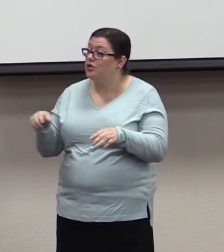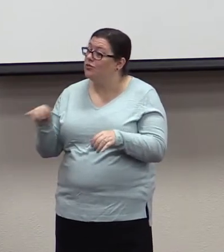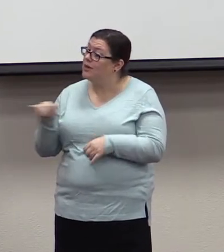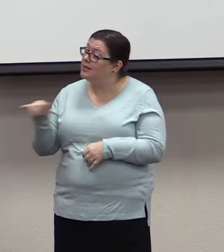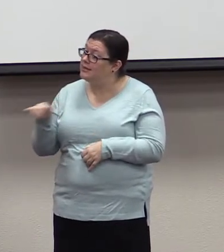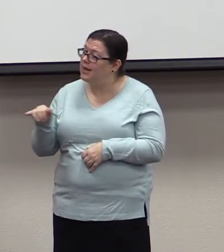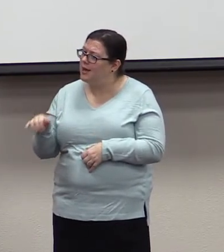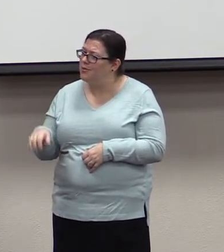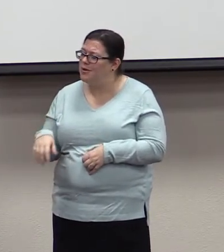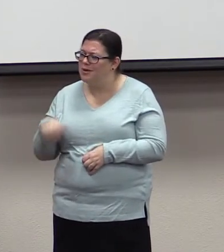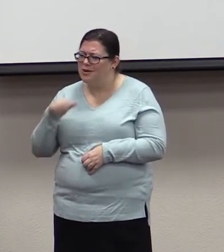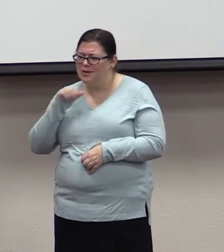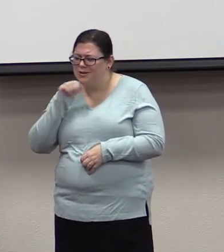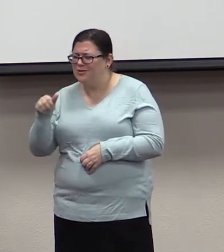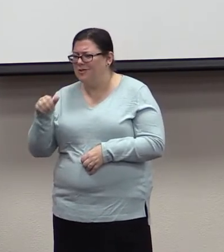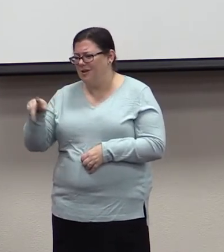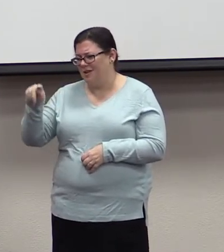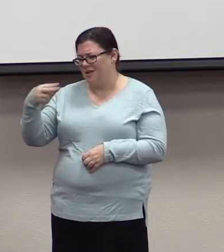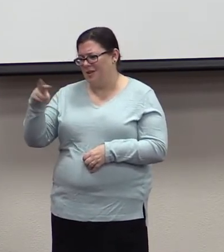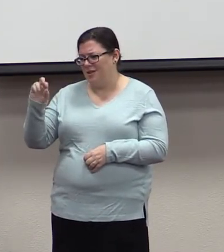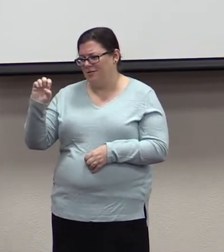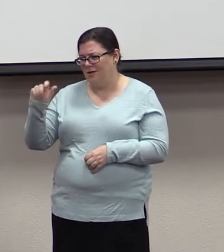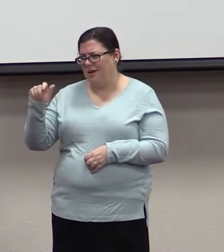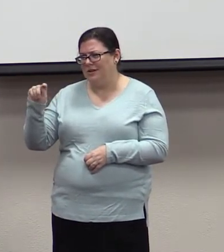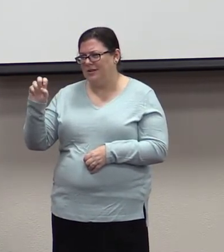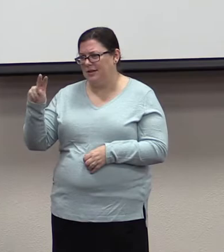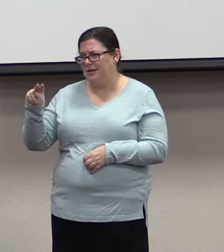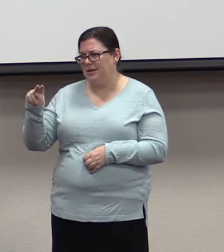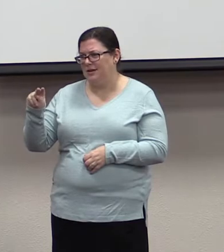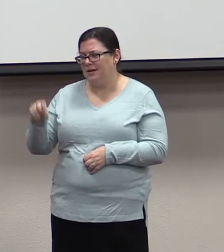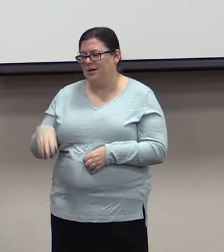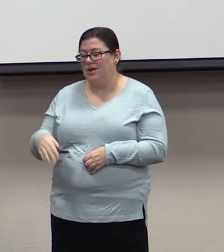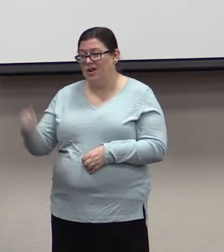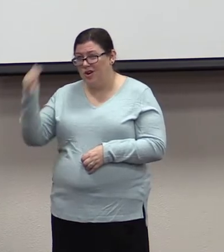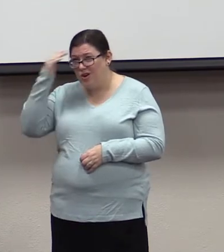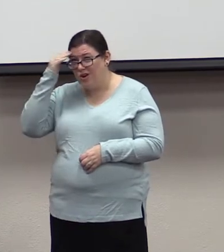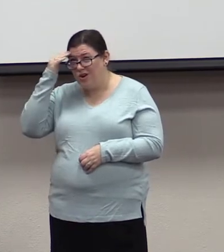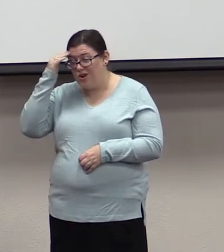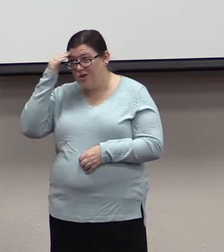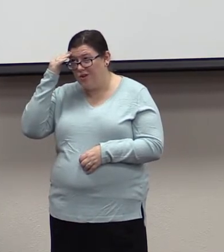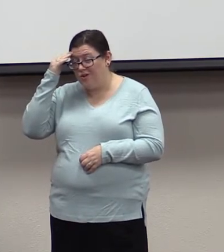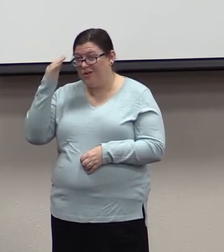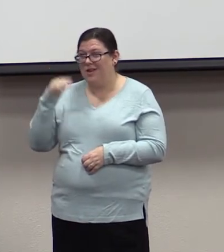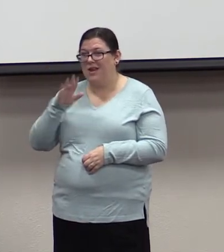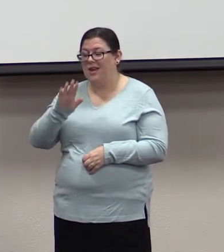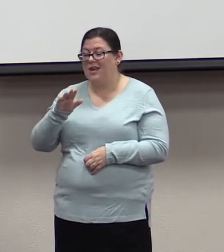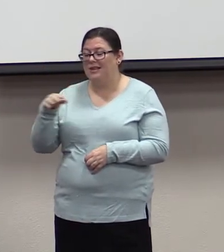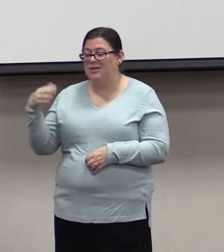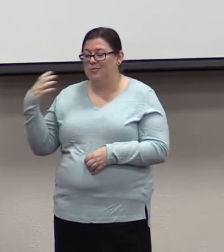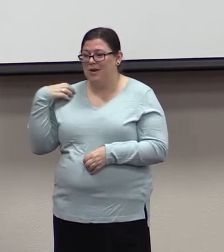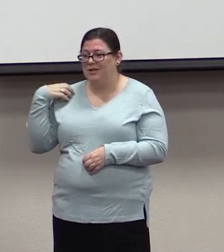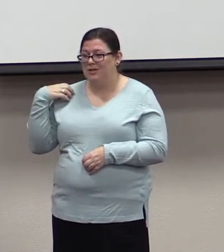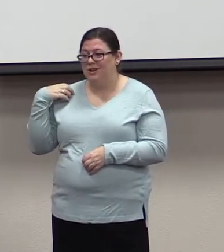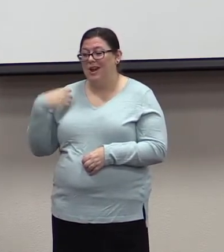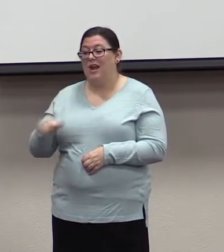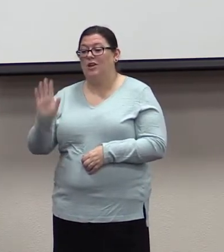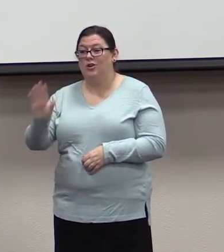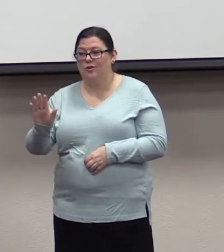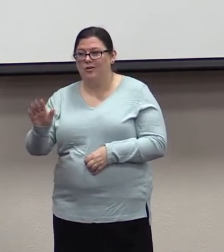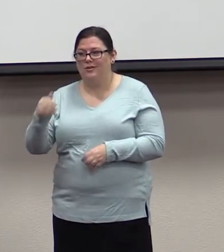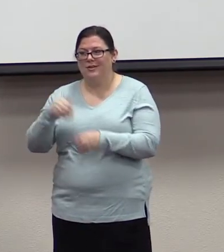is both their master and yours is in heaven and there is no partiality in him.